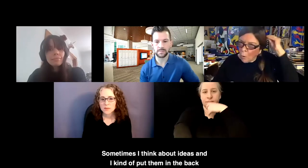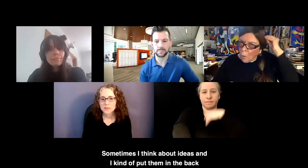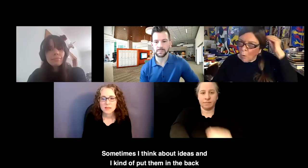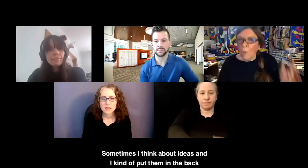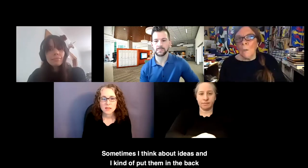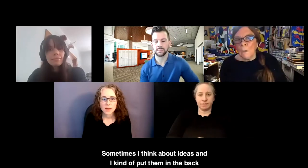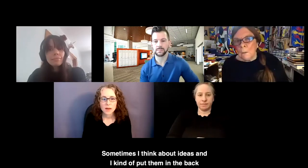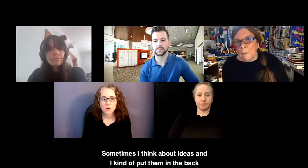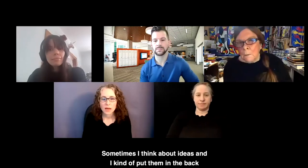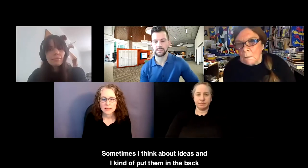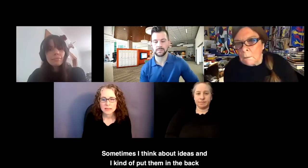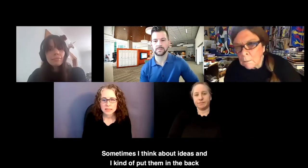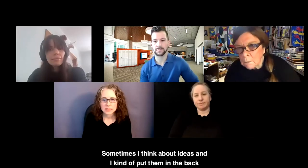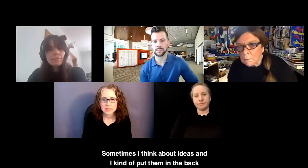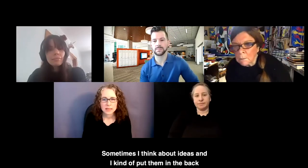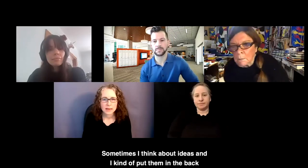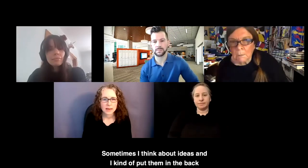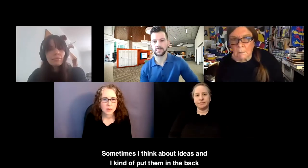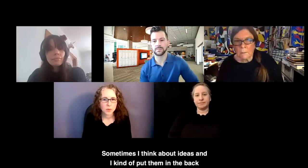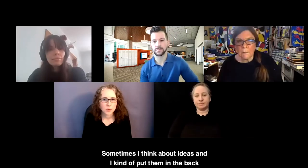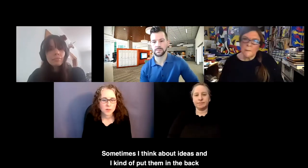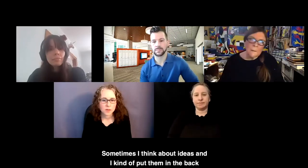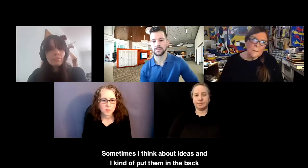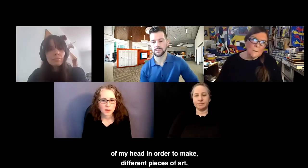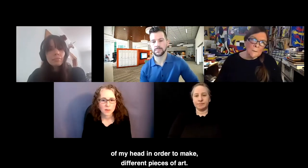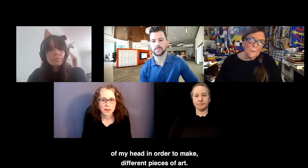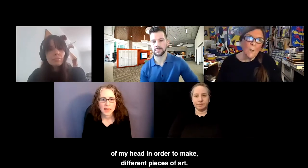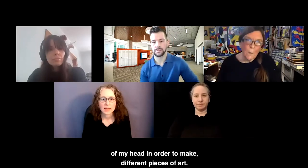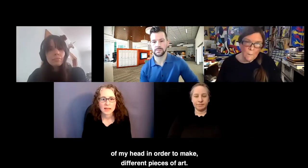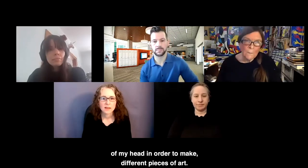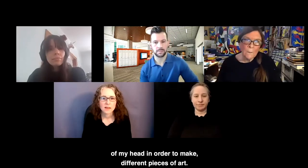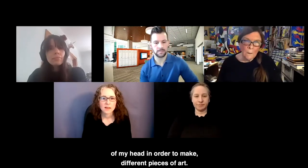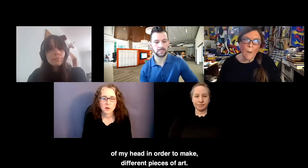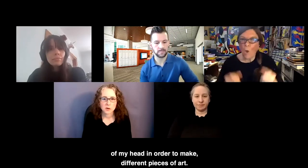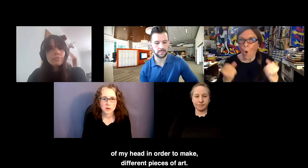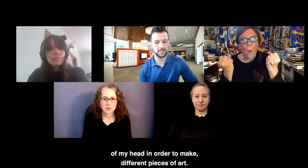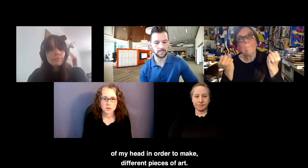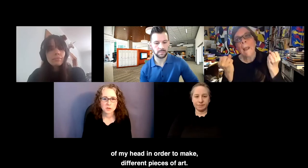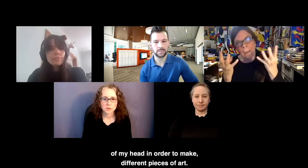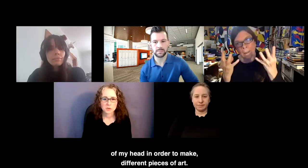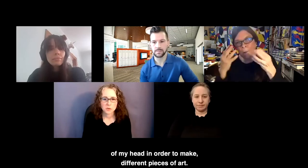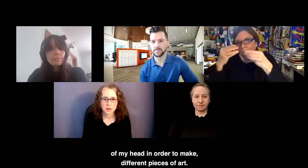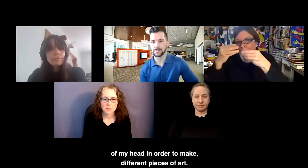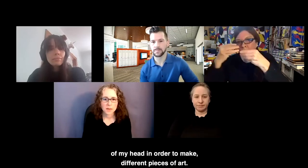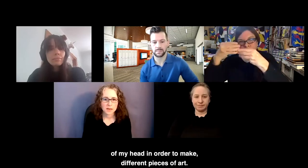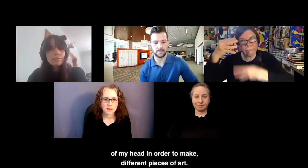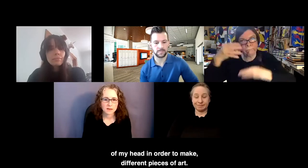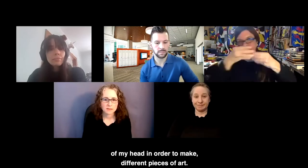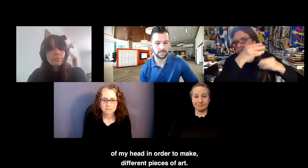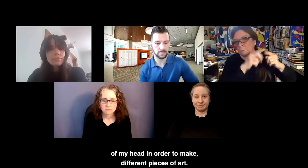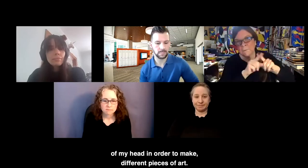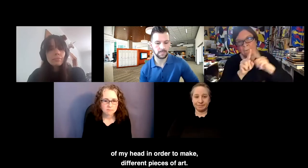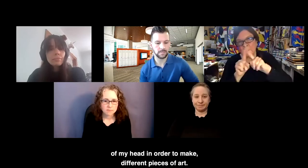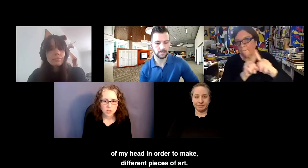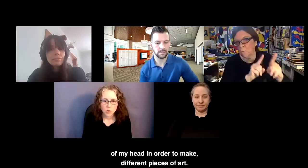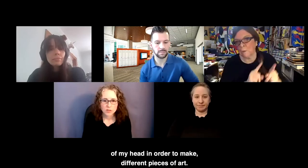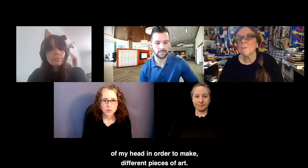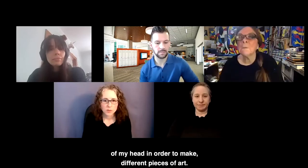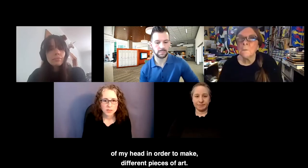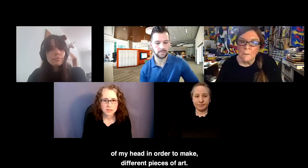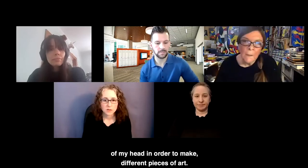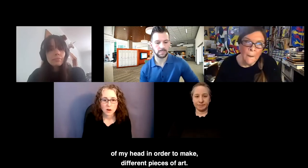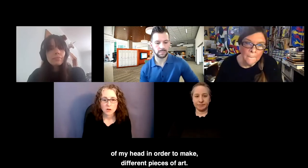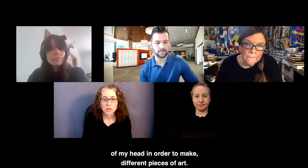Sometimes I think about ideas and I kind of put them in the back of my head in order to make, you know,